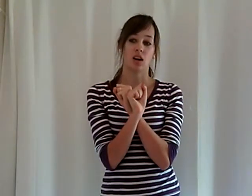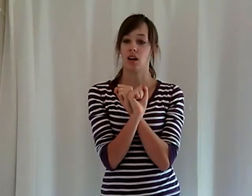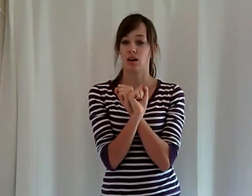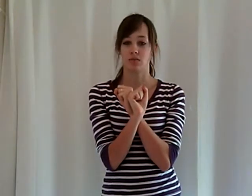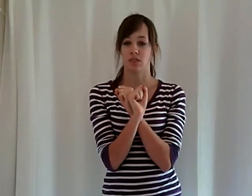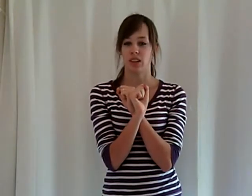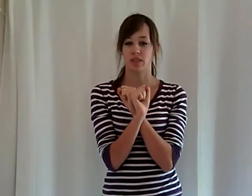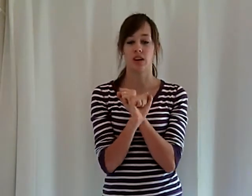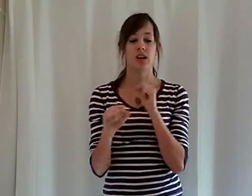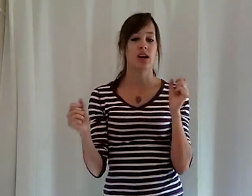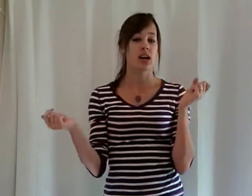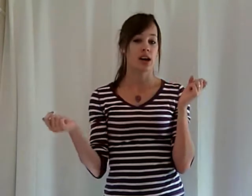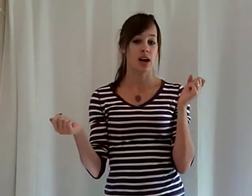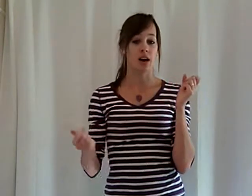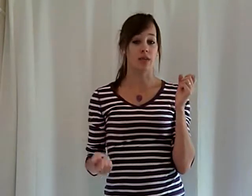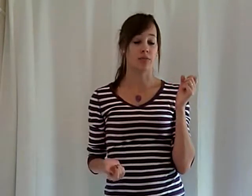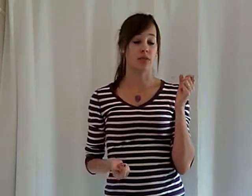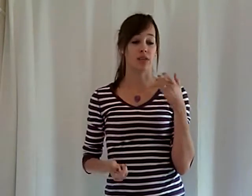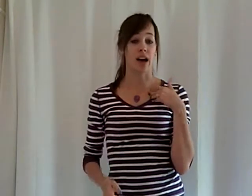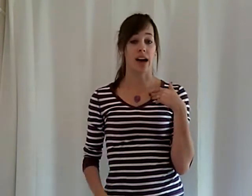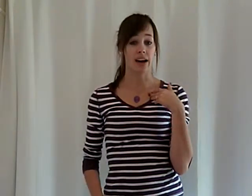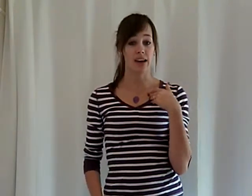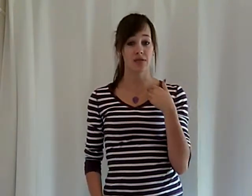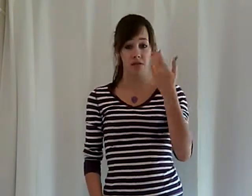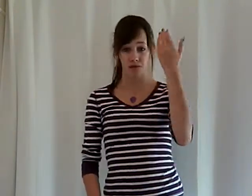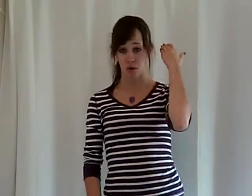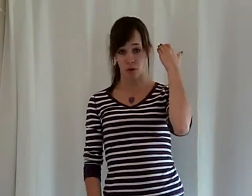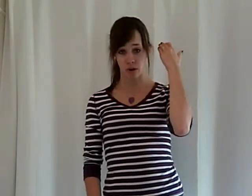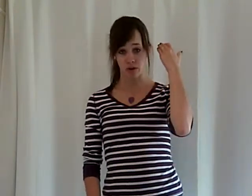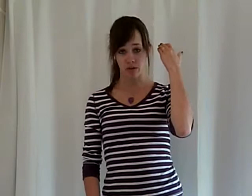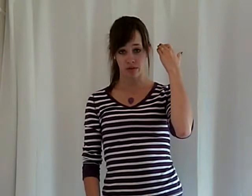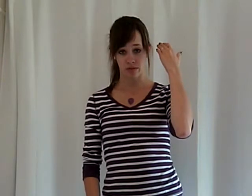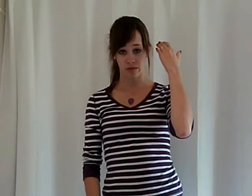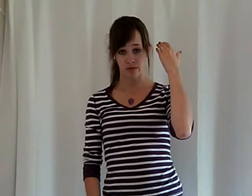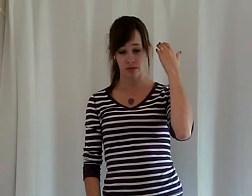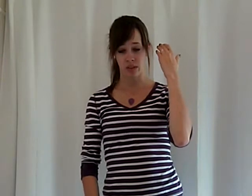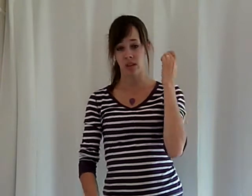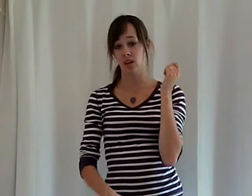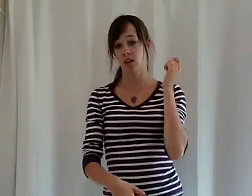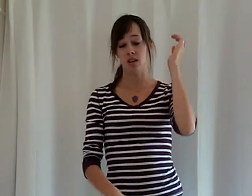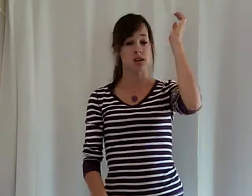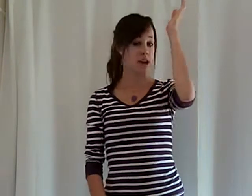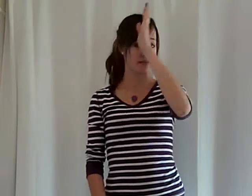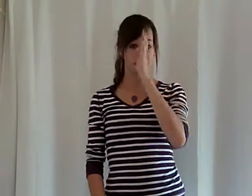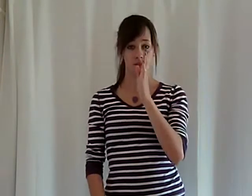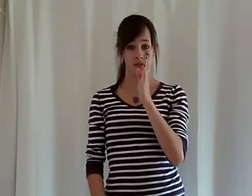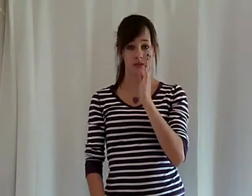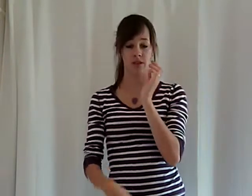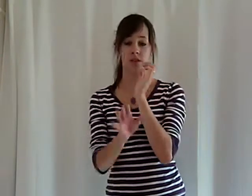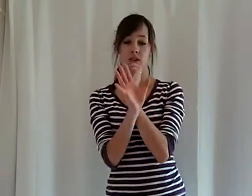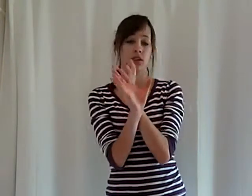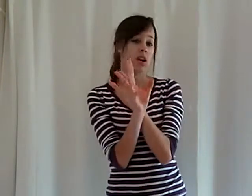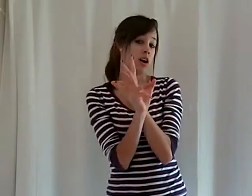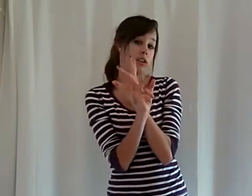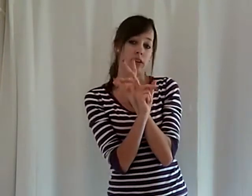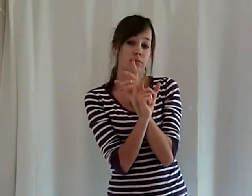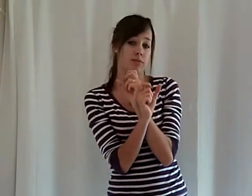hung up, kind of, um, so it's I before, never, caught up,